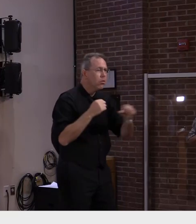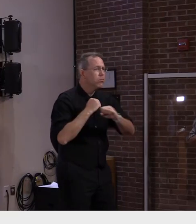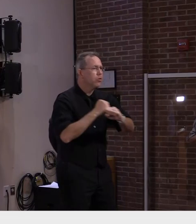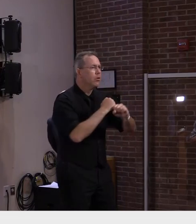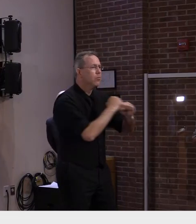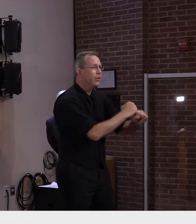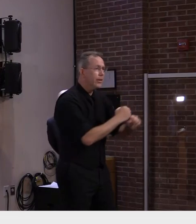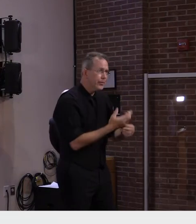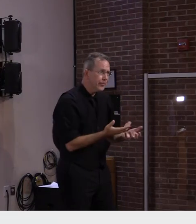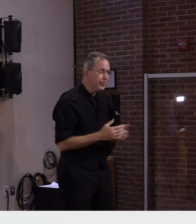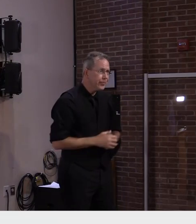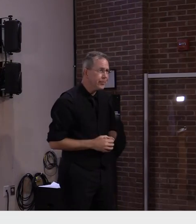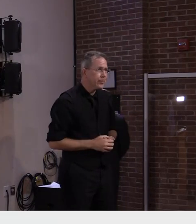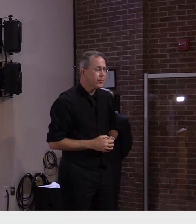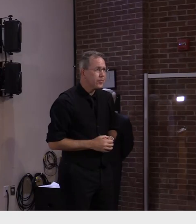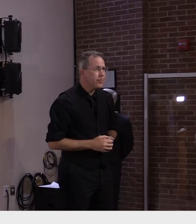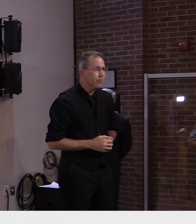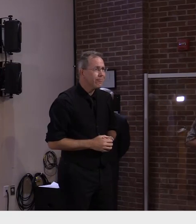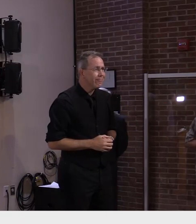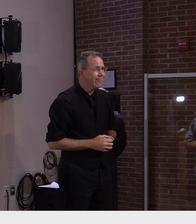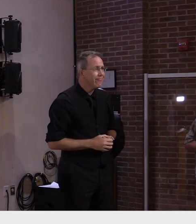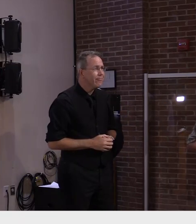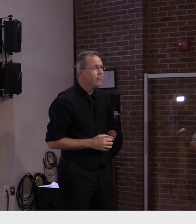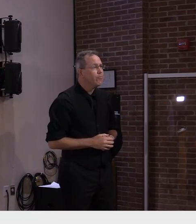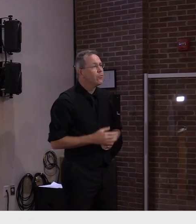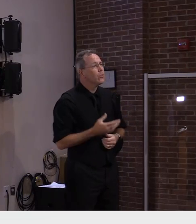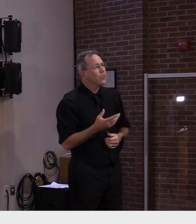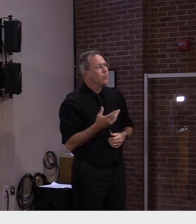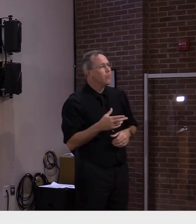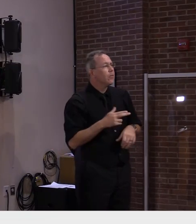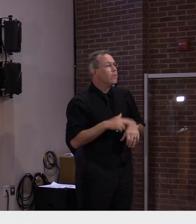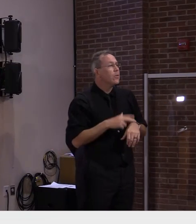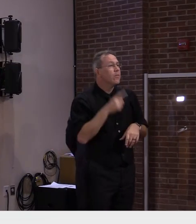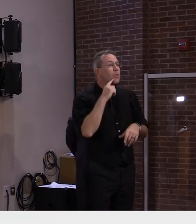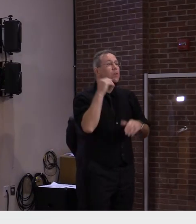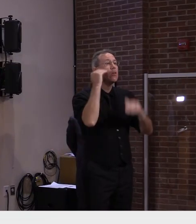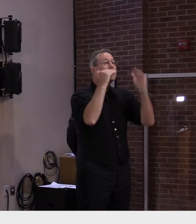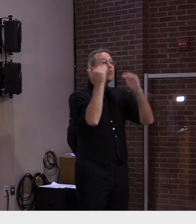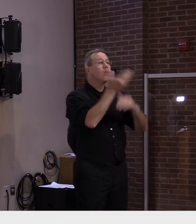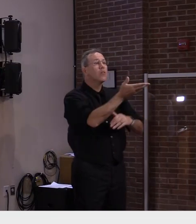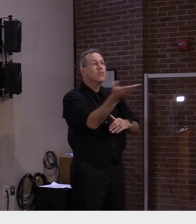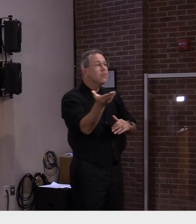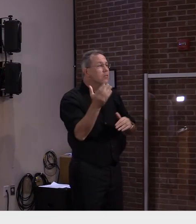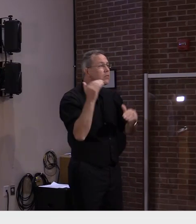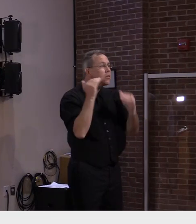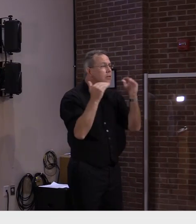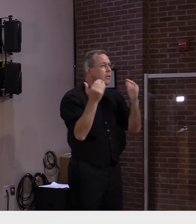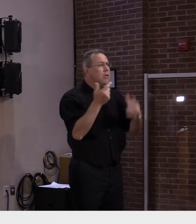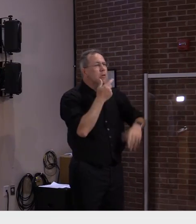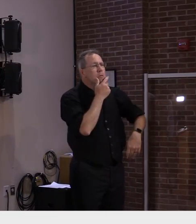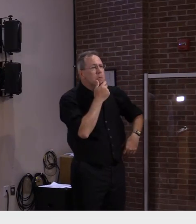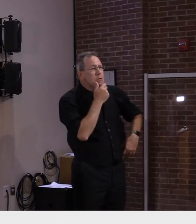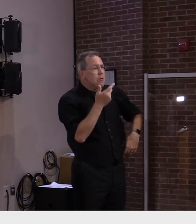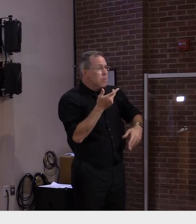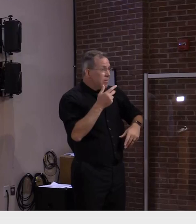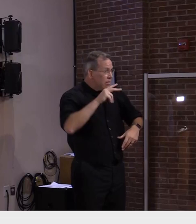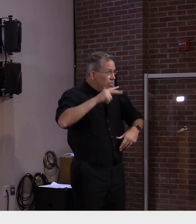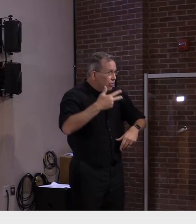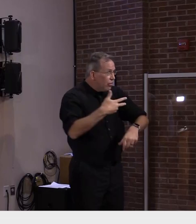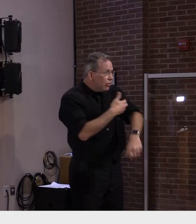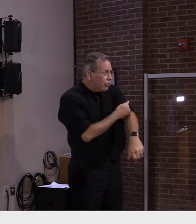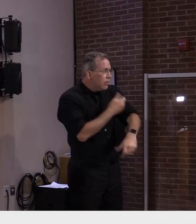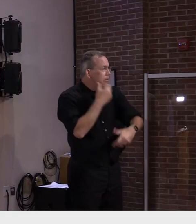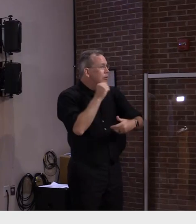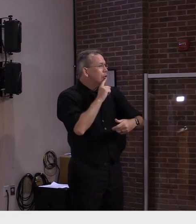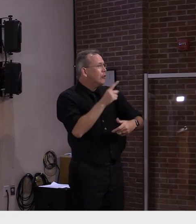for the adult population who might need a booster, we all know that that would be